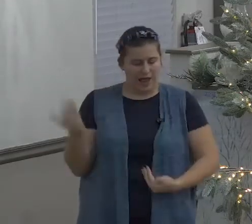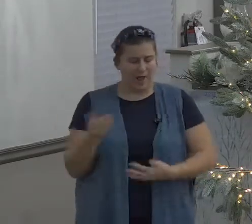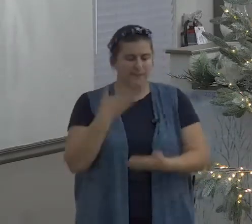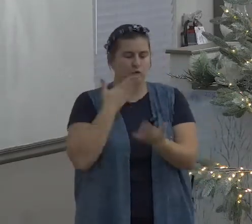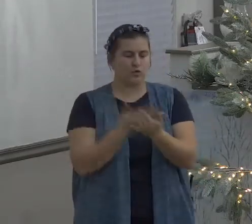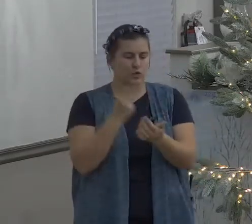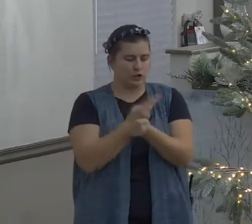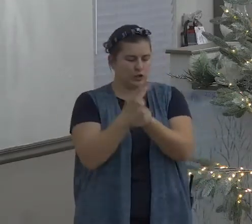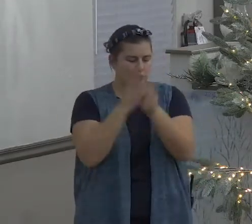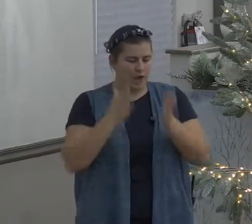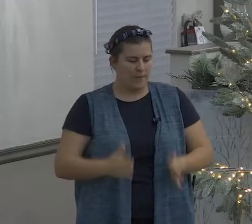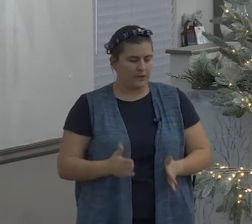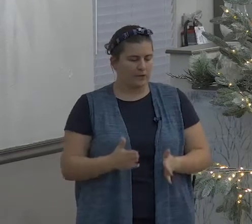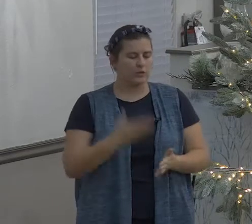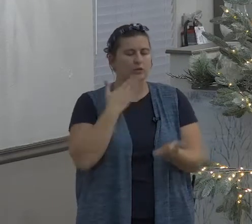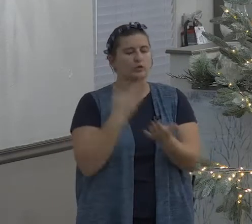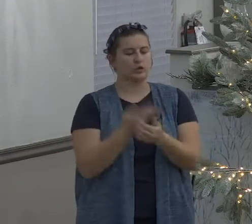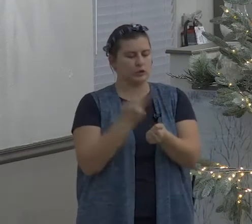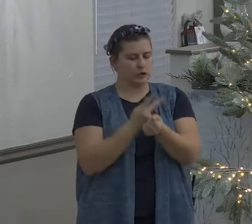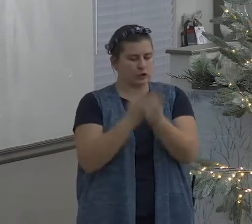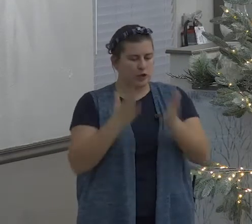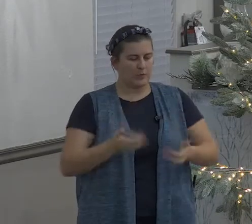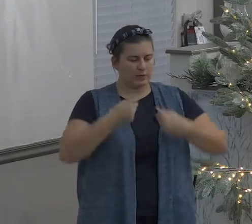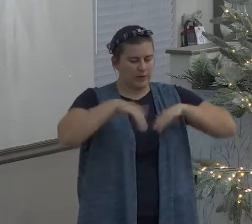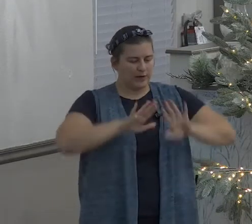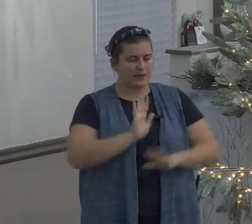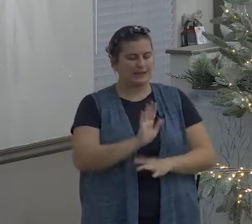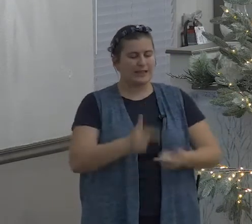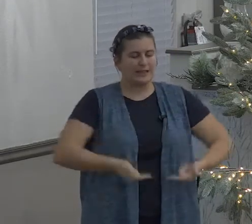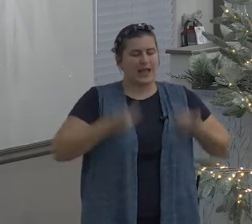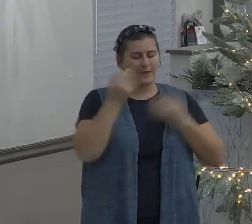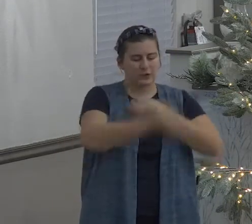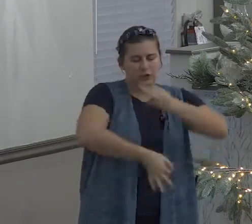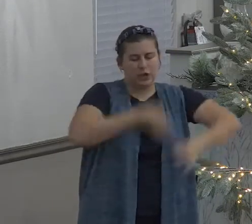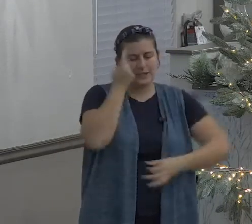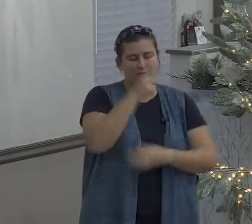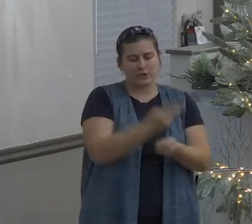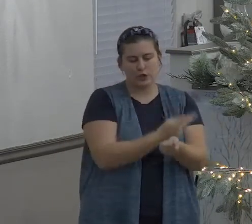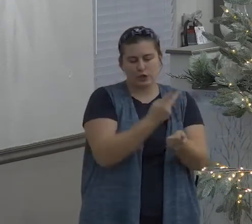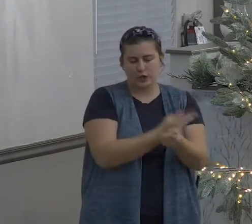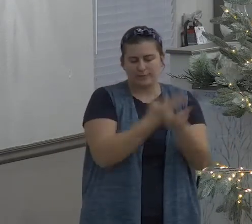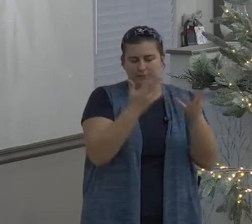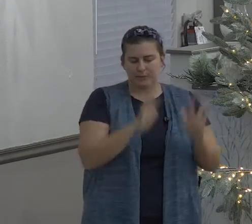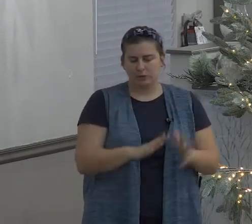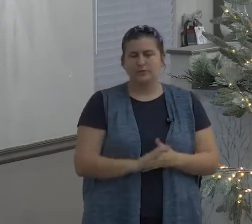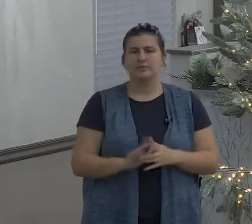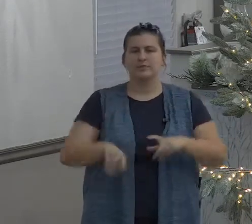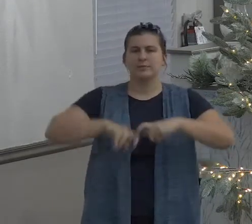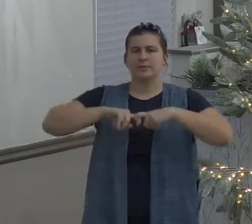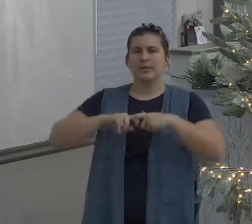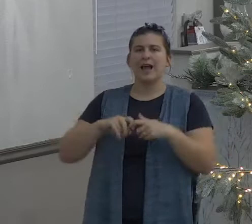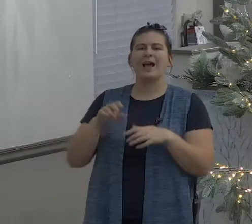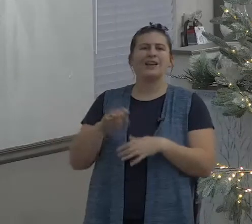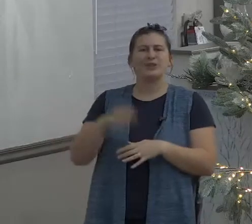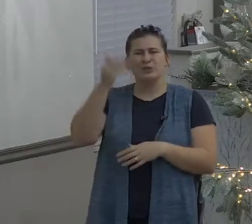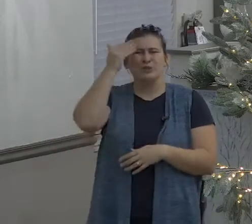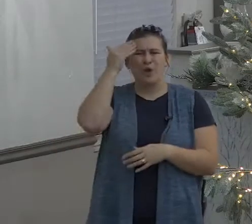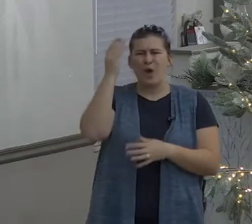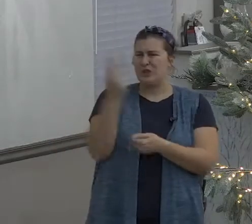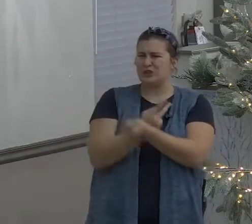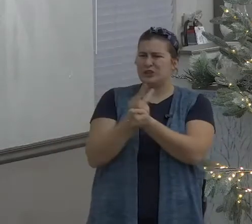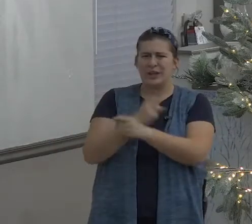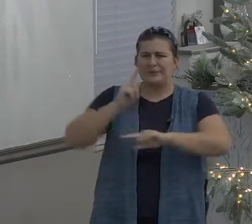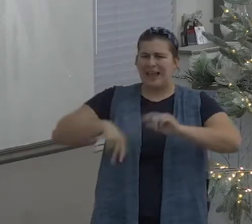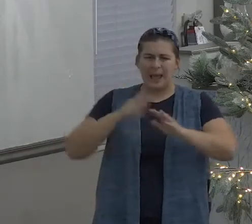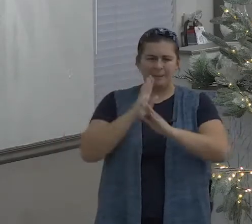that's what the Bible tells us in John chapter 10 verse 11 the word of God says in Jesus speaking I am the good